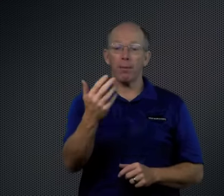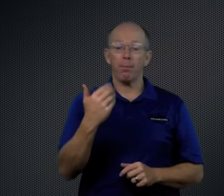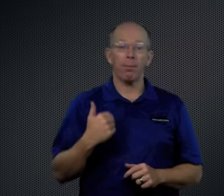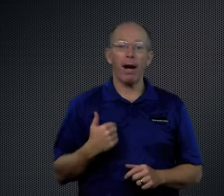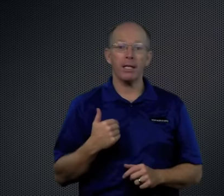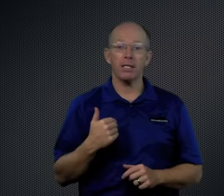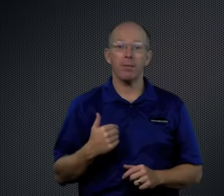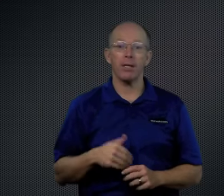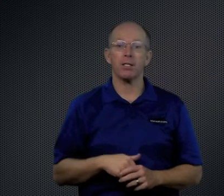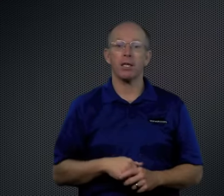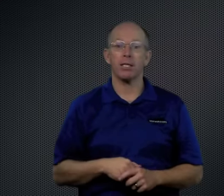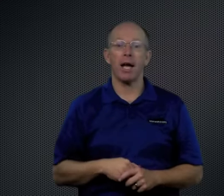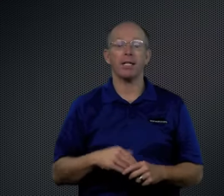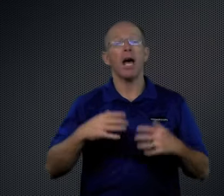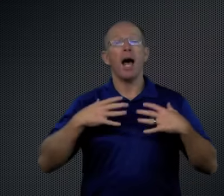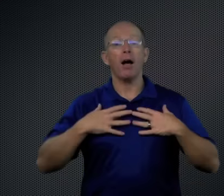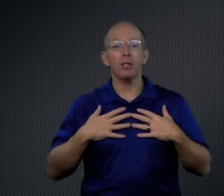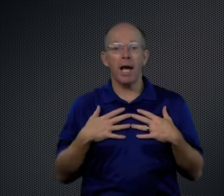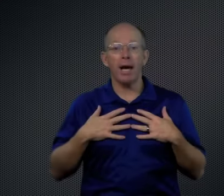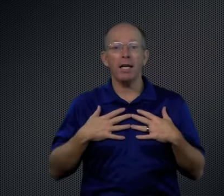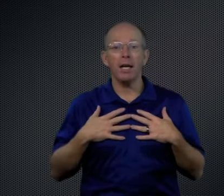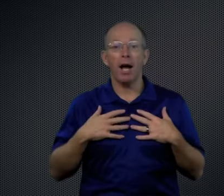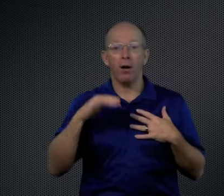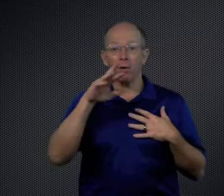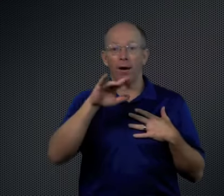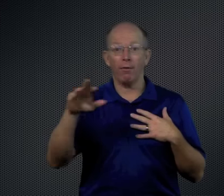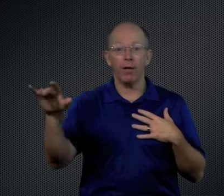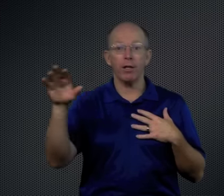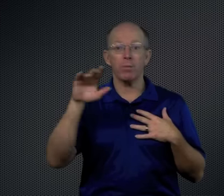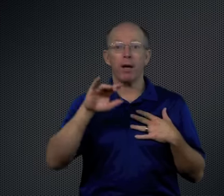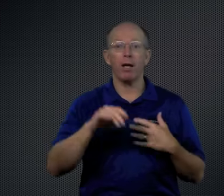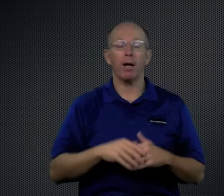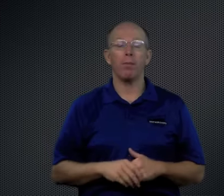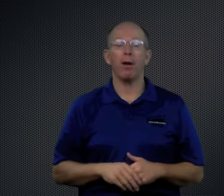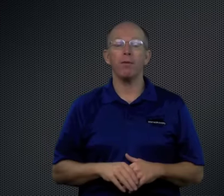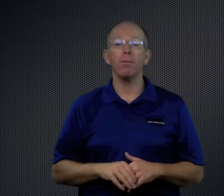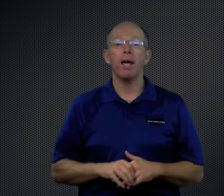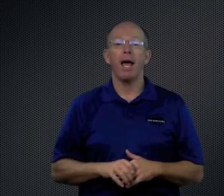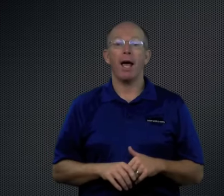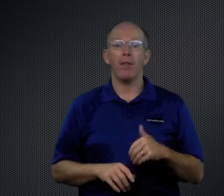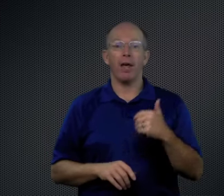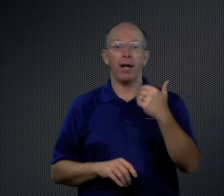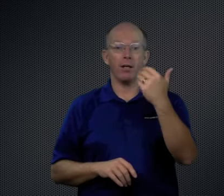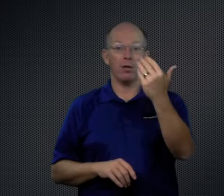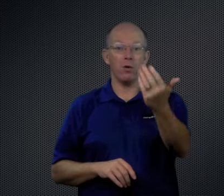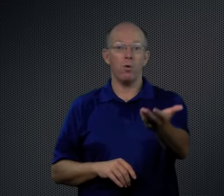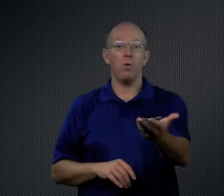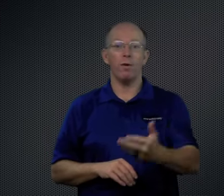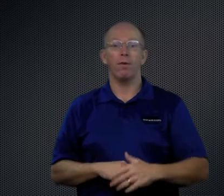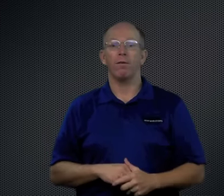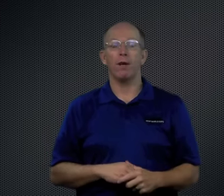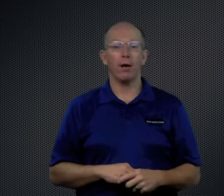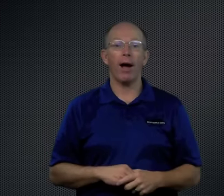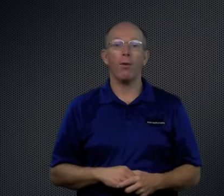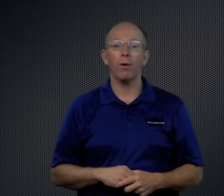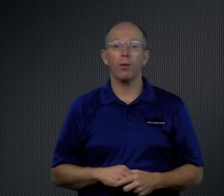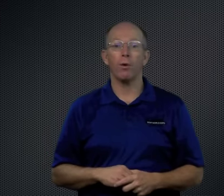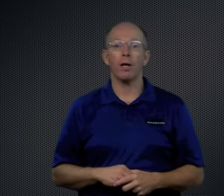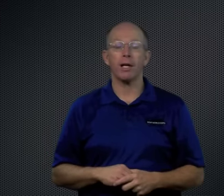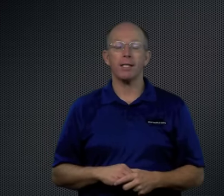to practice some of these signs. I'll sign. I'll fingerspell a couple of them, and then you figure out what the word is,